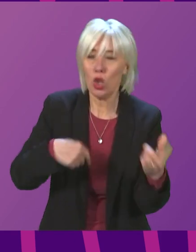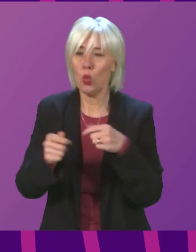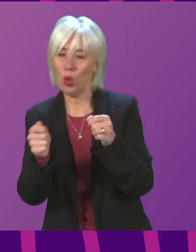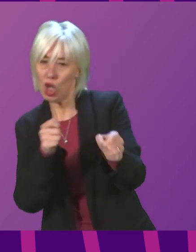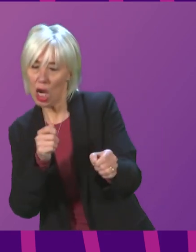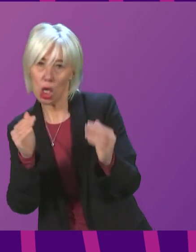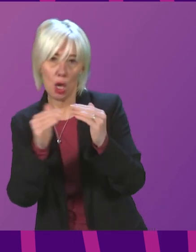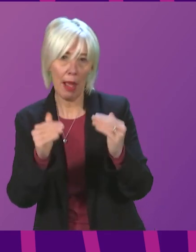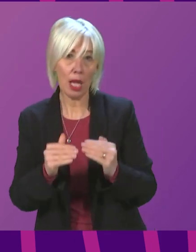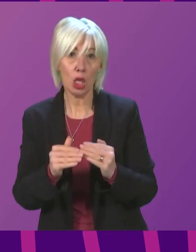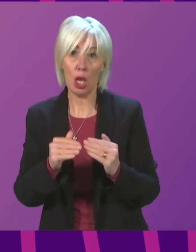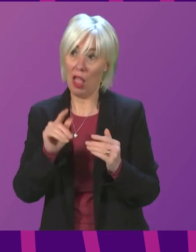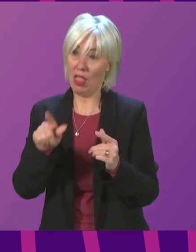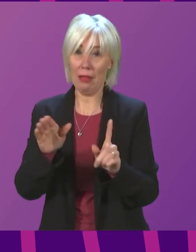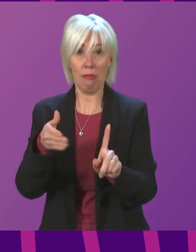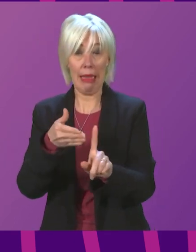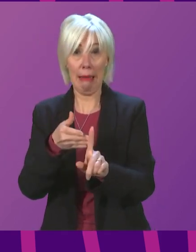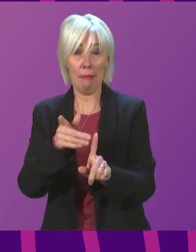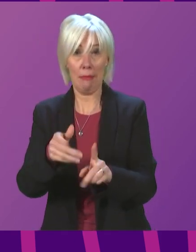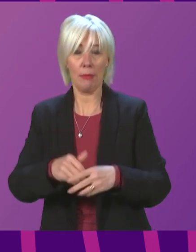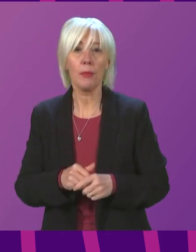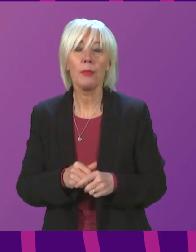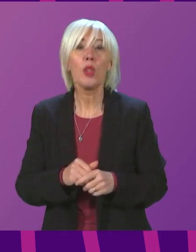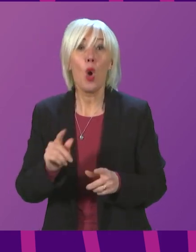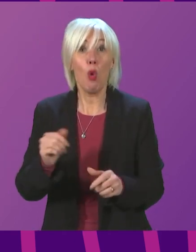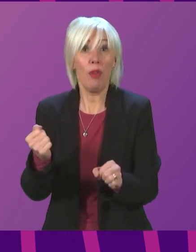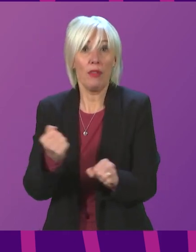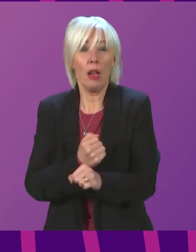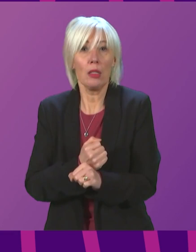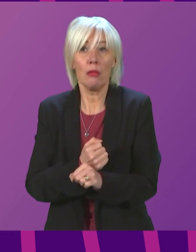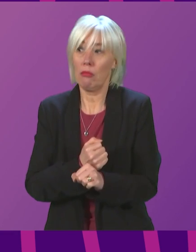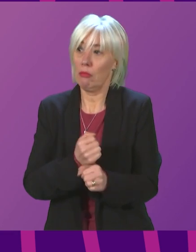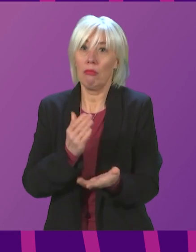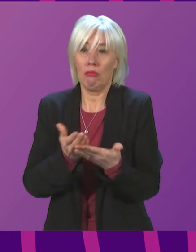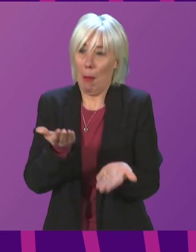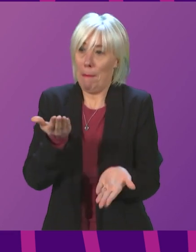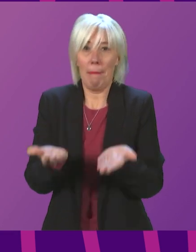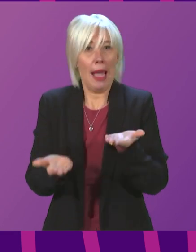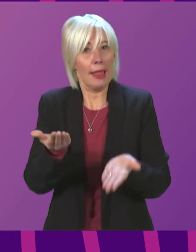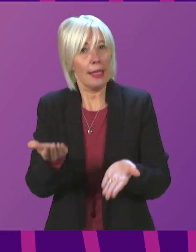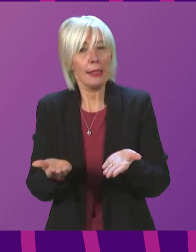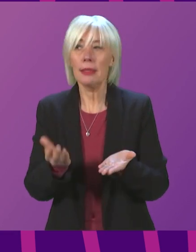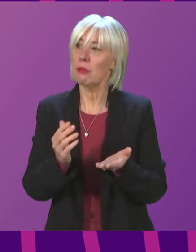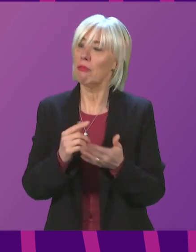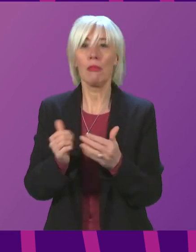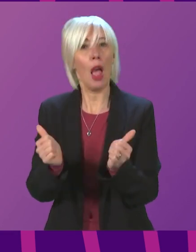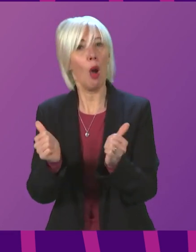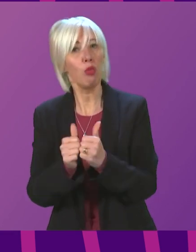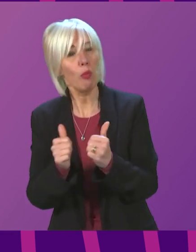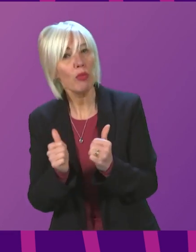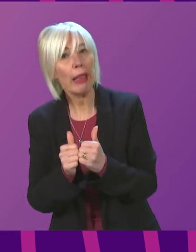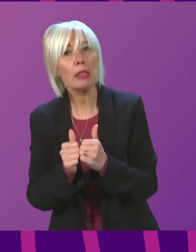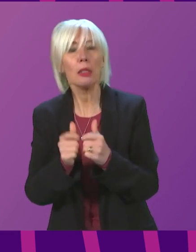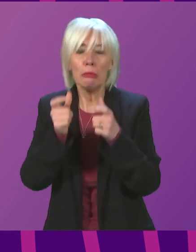be our driving imperative. The approach that we are taking, have taken, is balanced. It is appropriately and suitably